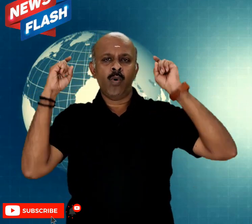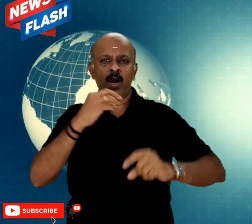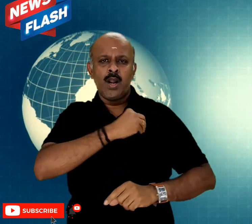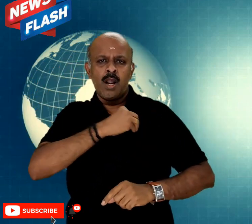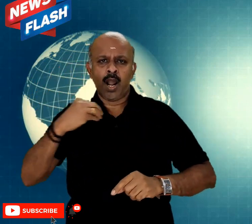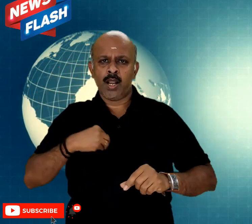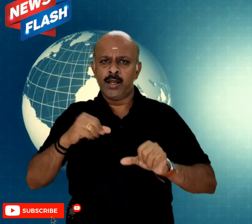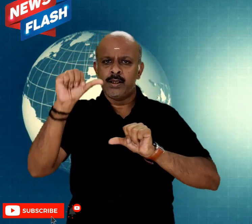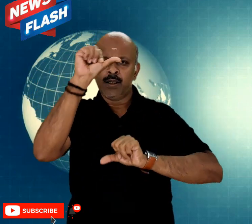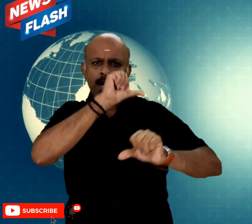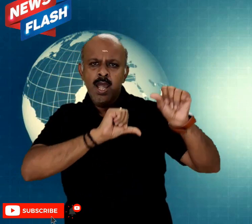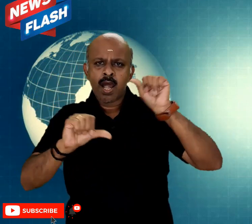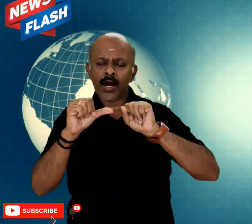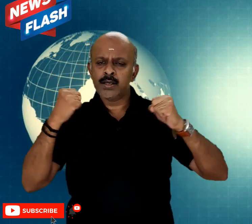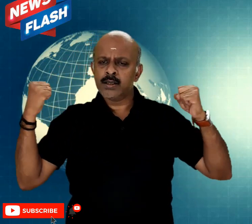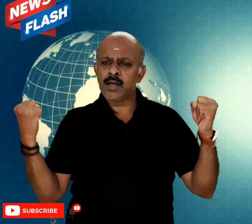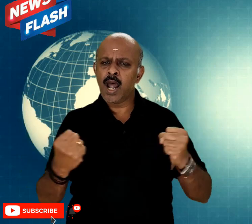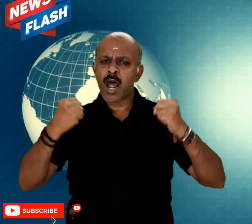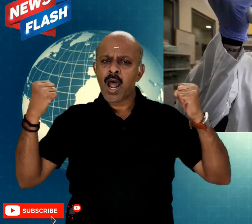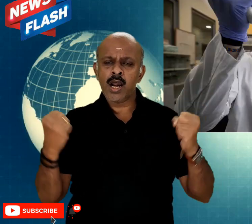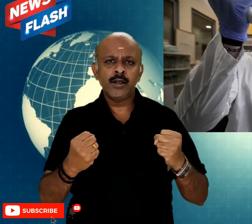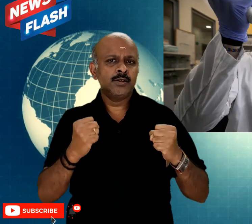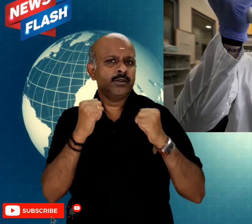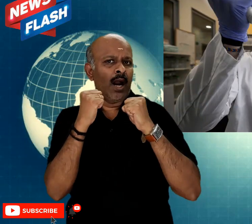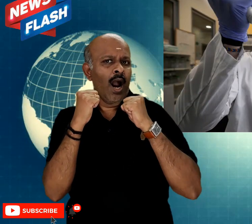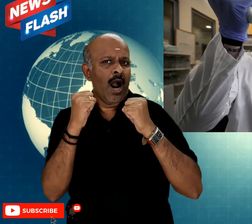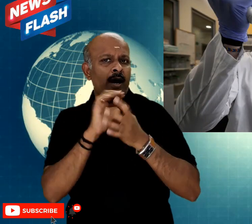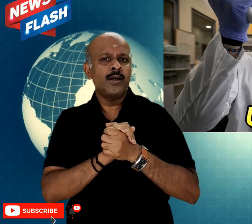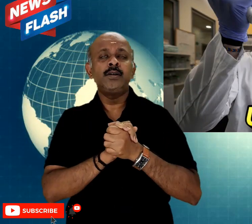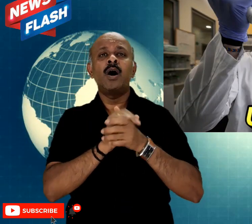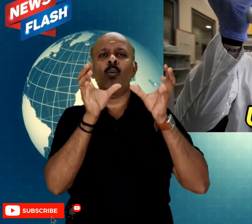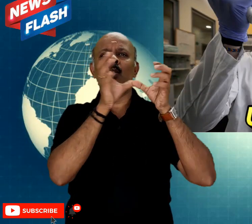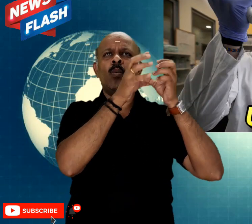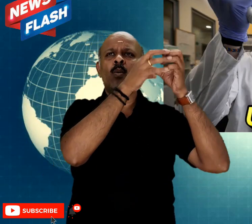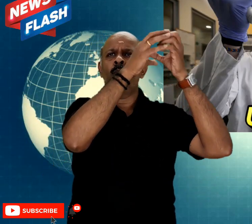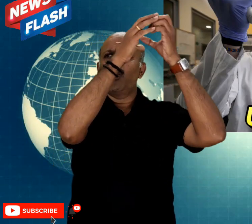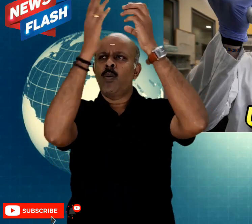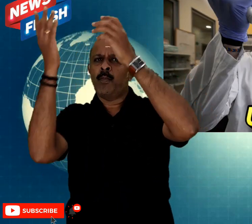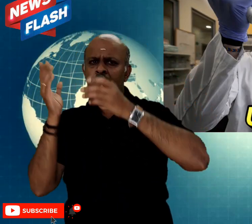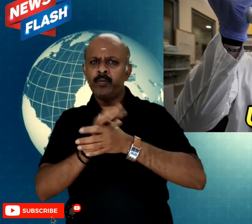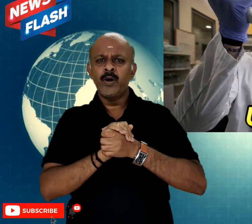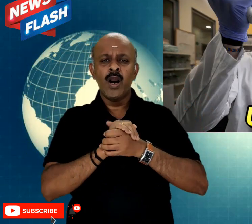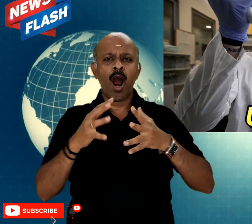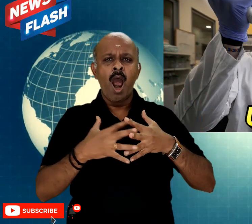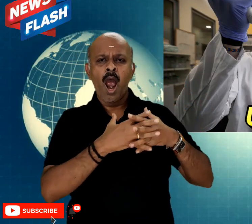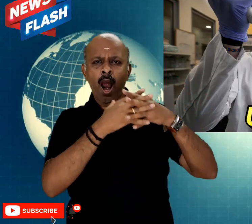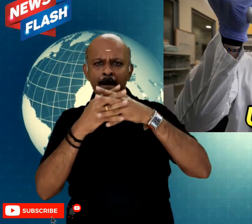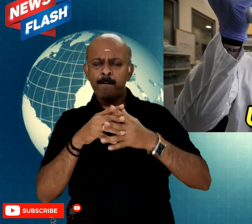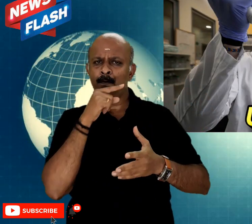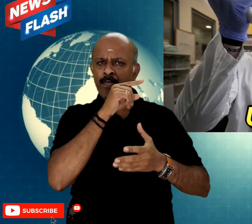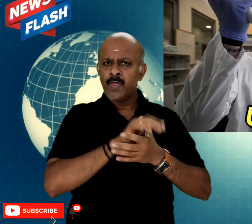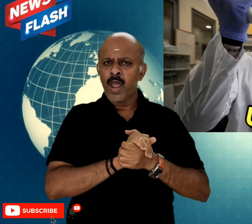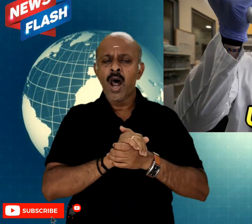Doctors and research teams all around the world are putting efforts into finding a COVID vaccine.